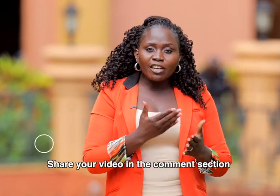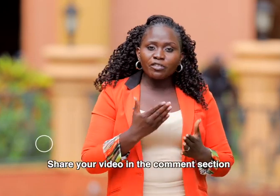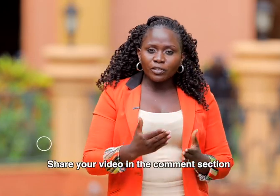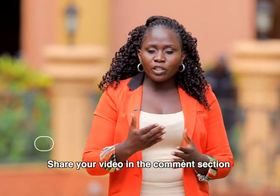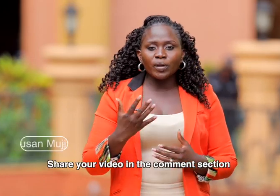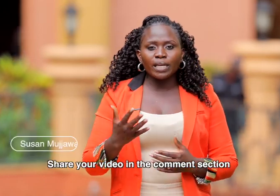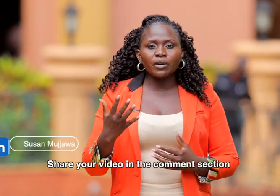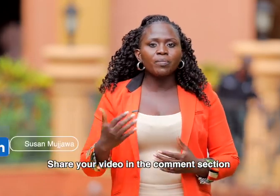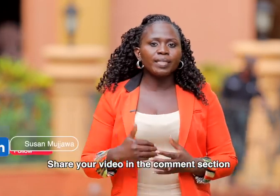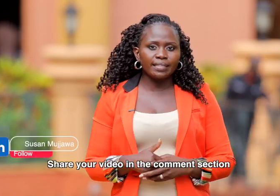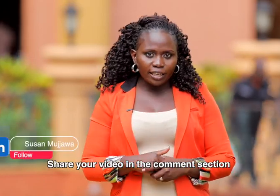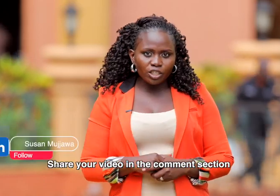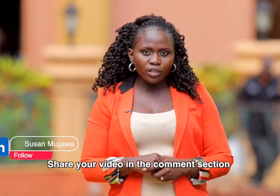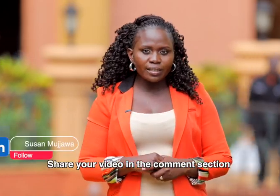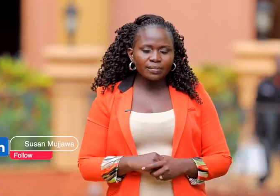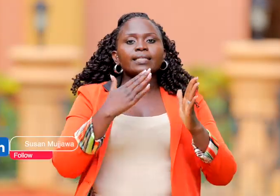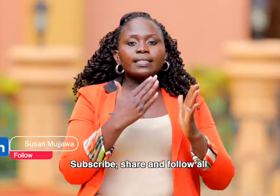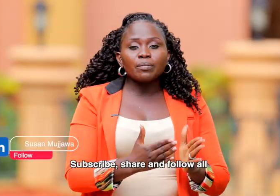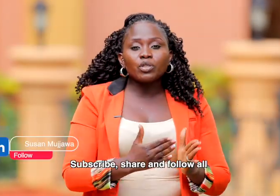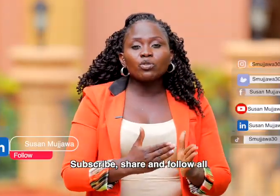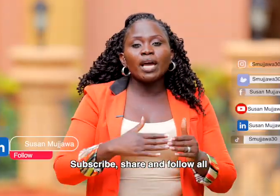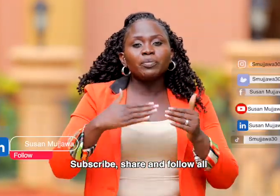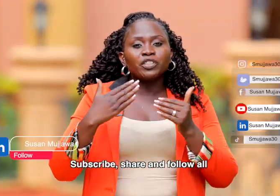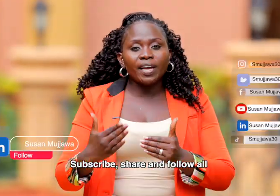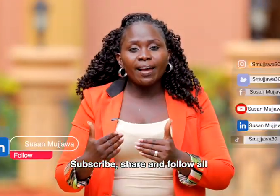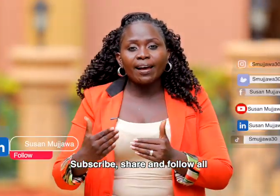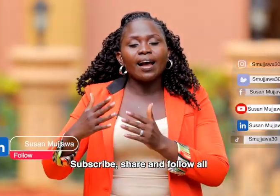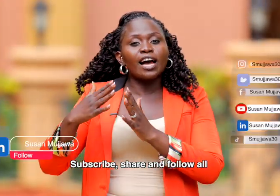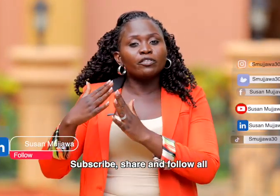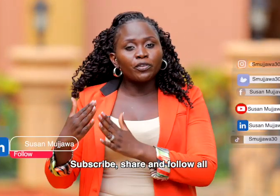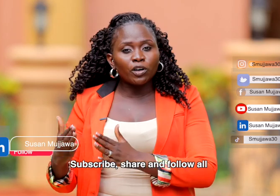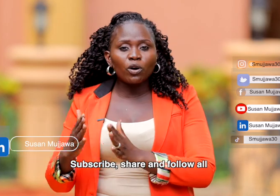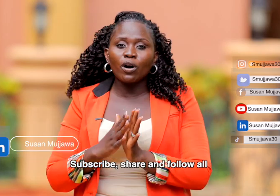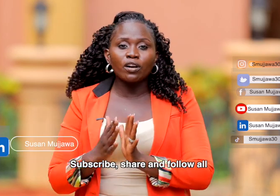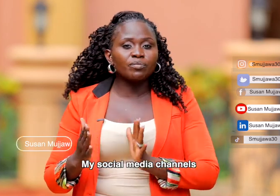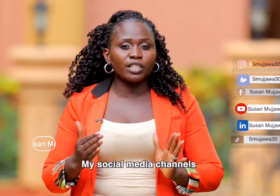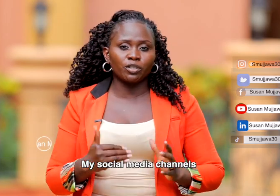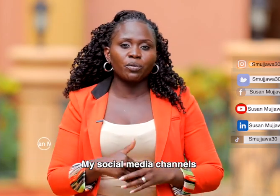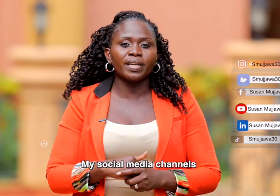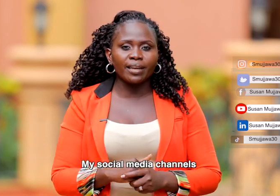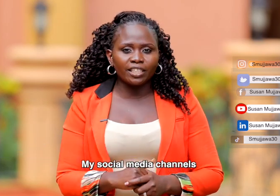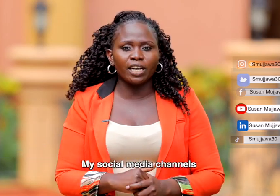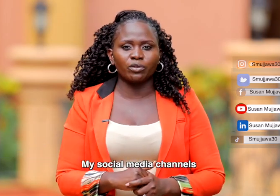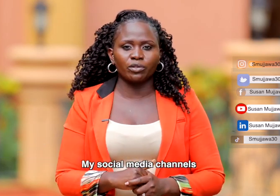your video in the comment section subscribe share and follow all my social media channel